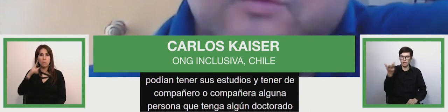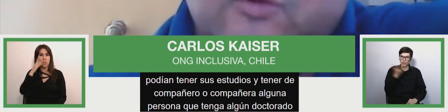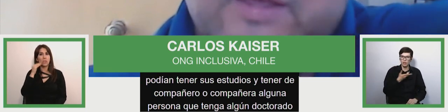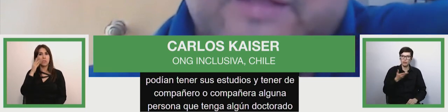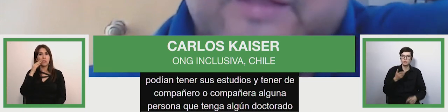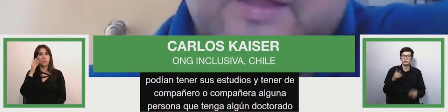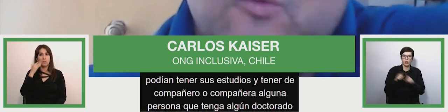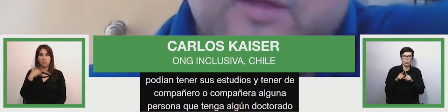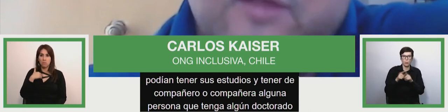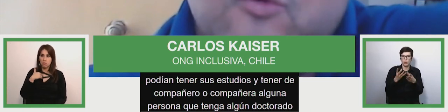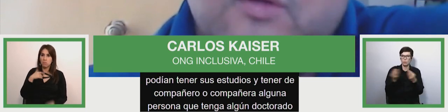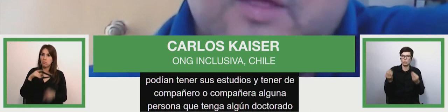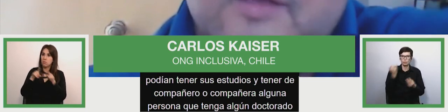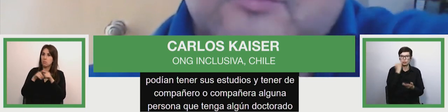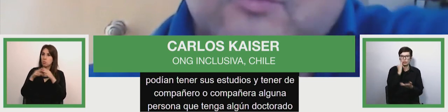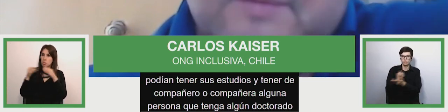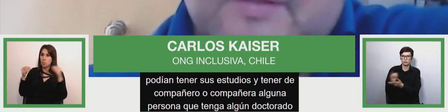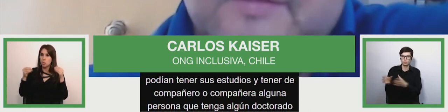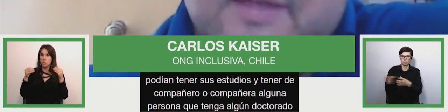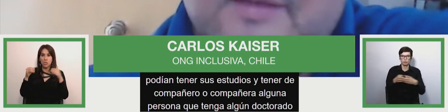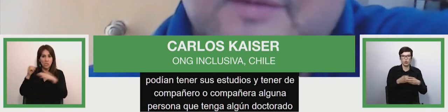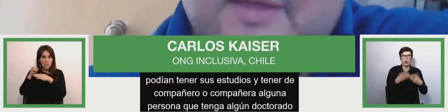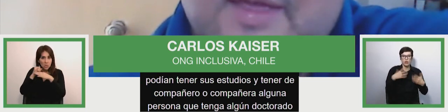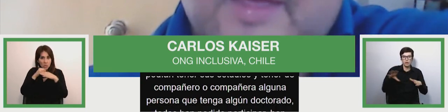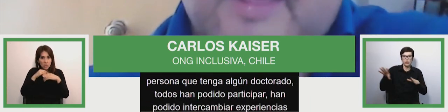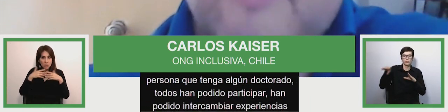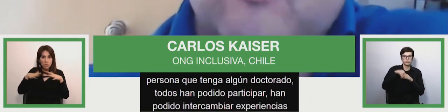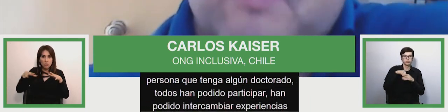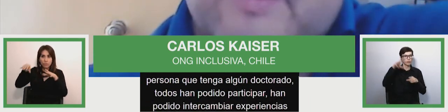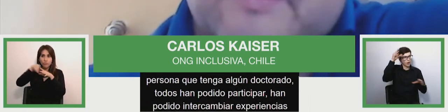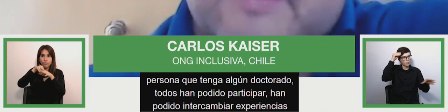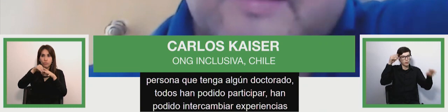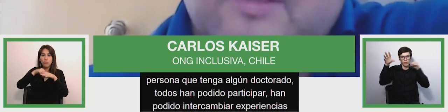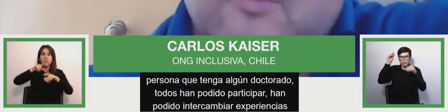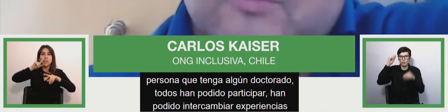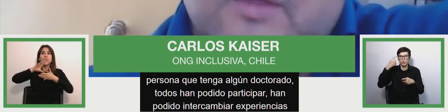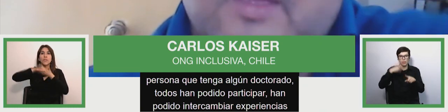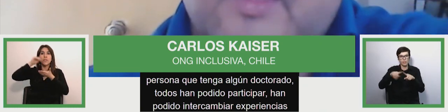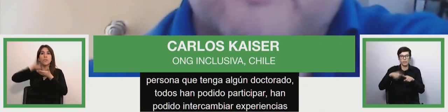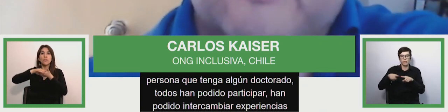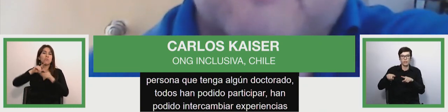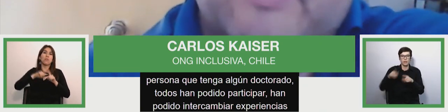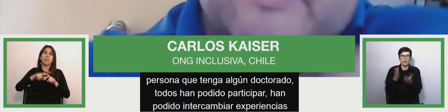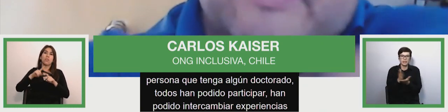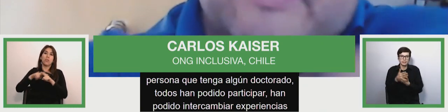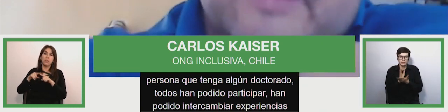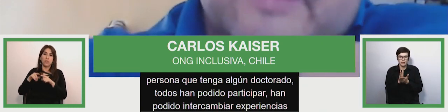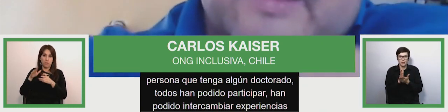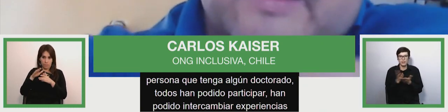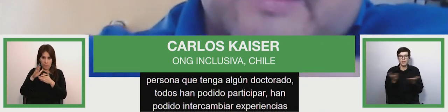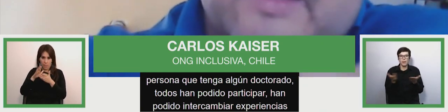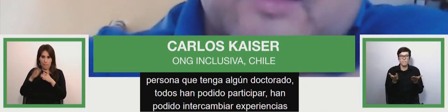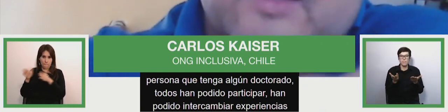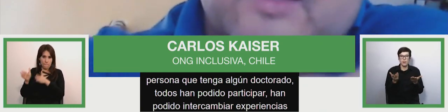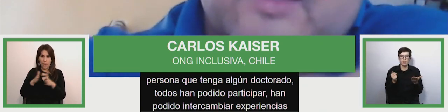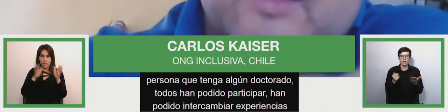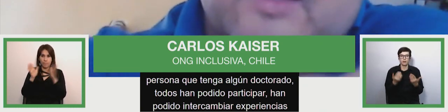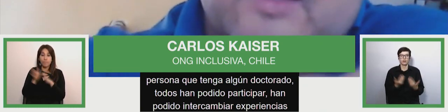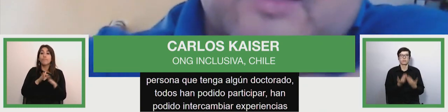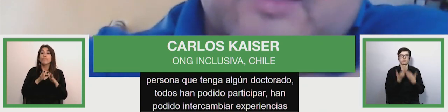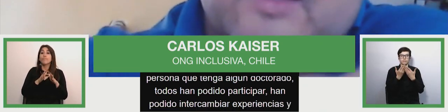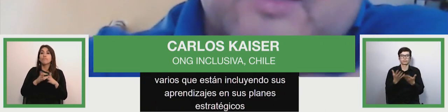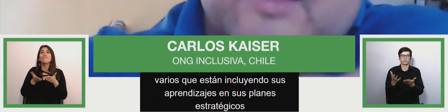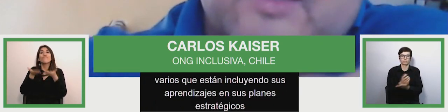next next to them with a doctor a phd uh and they've all participated together and they've all be exchanged